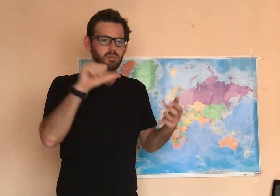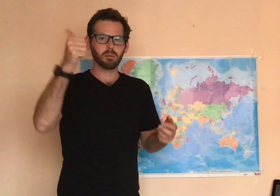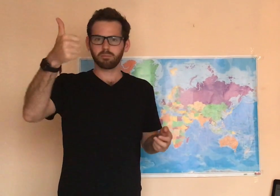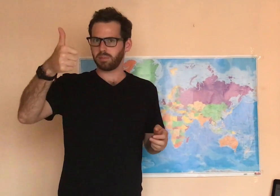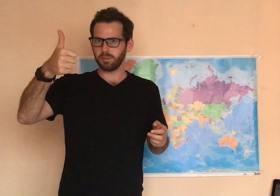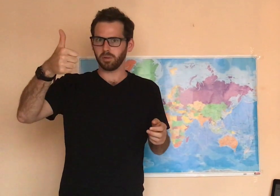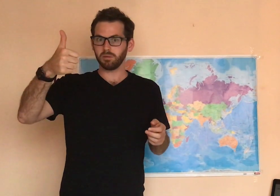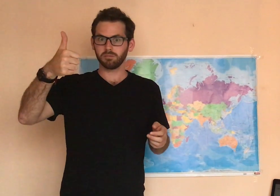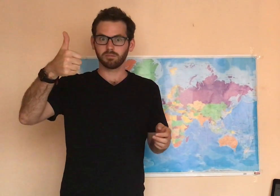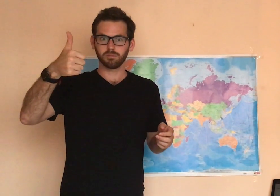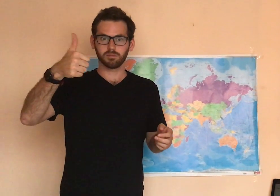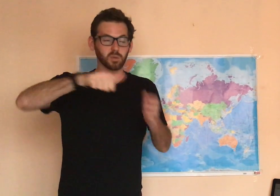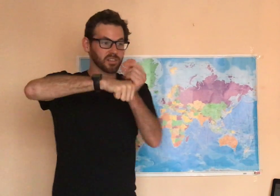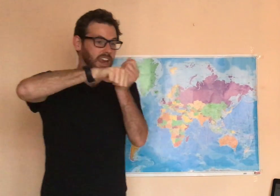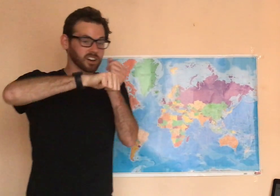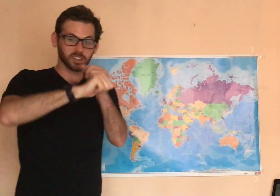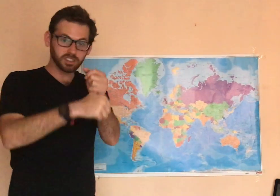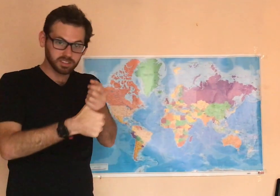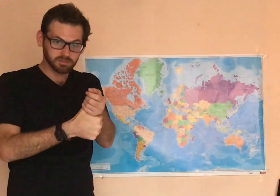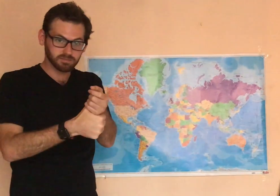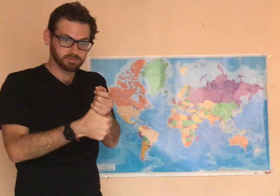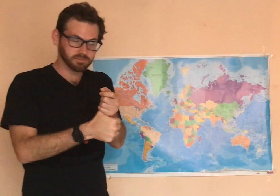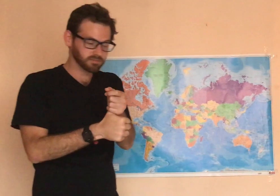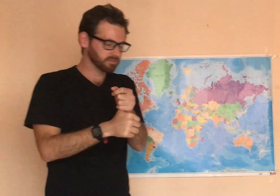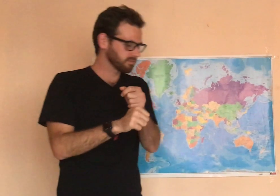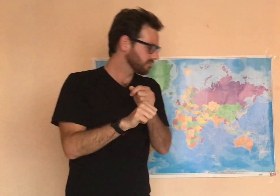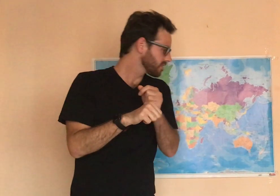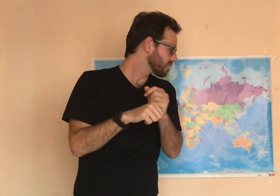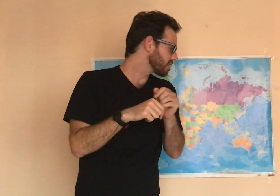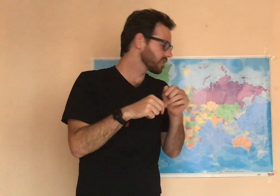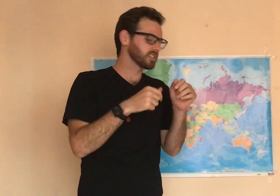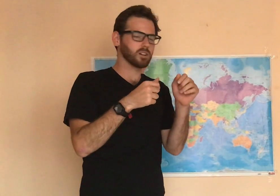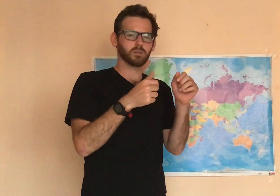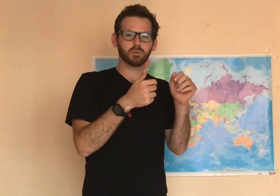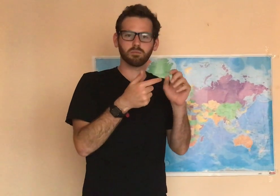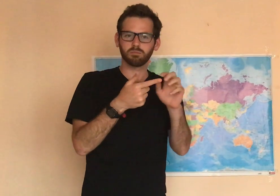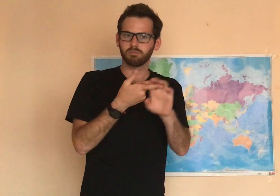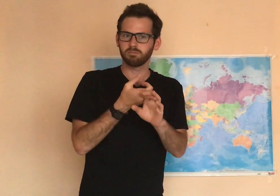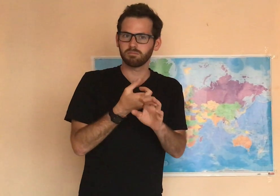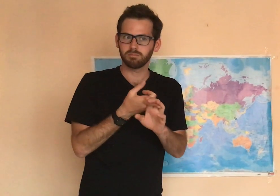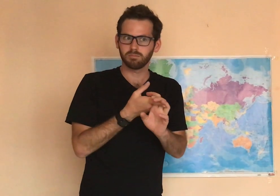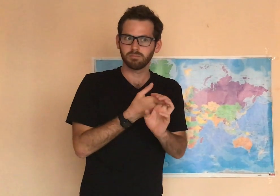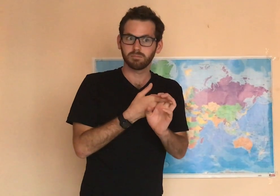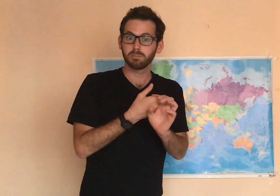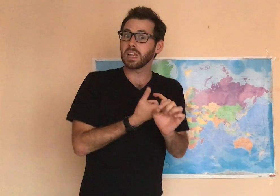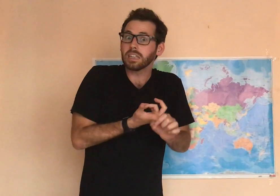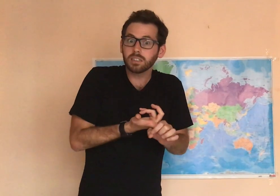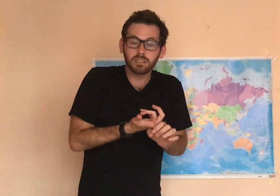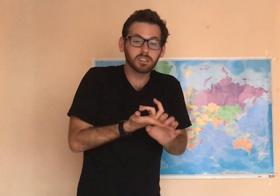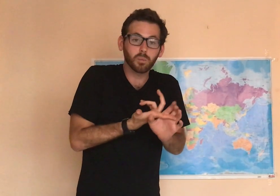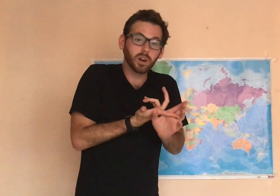People. So, have characters. So, place somewhere.